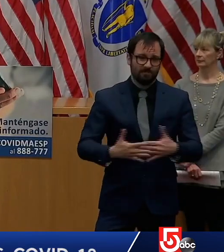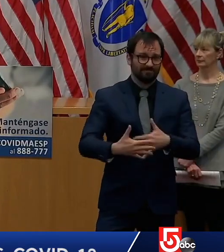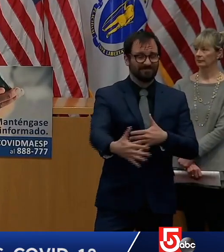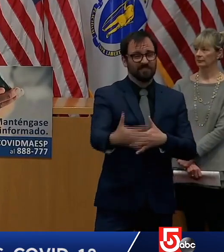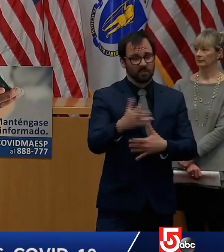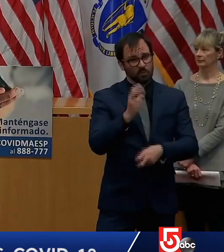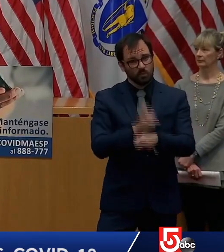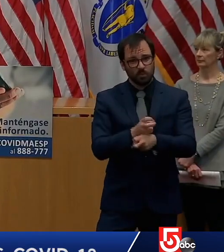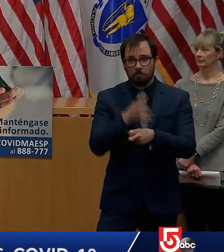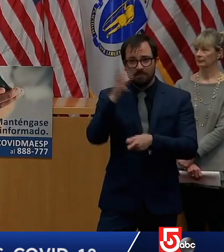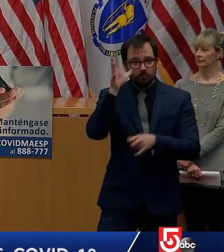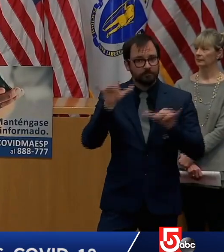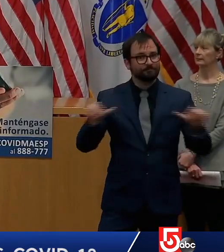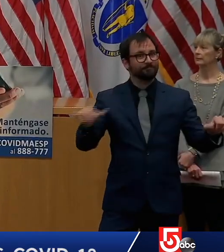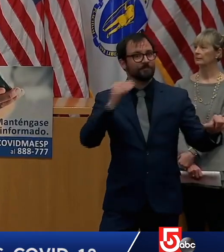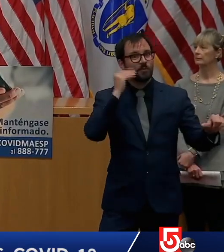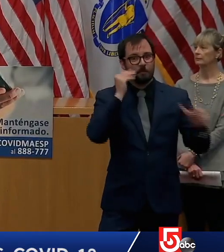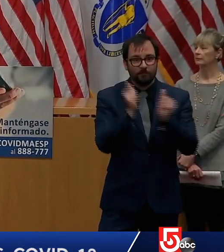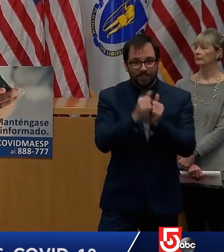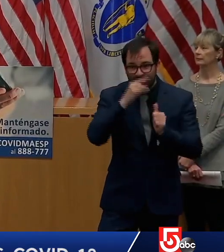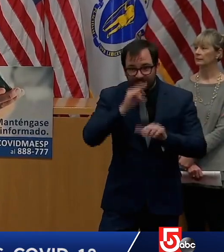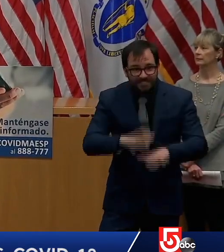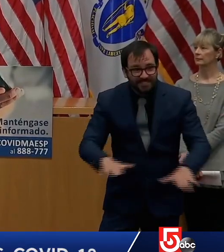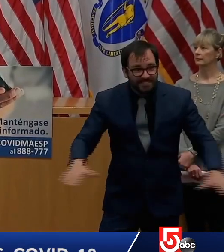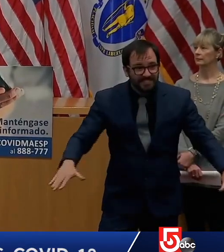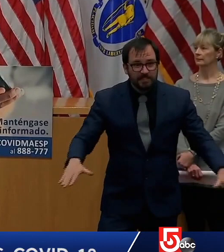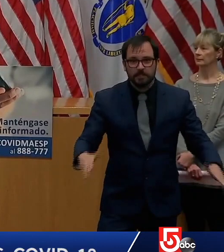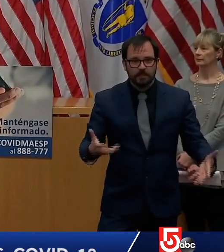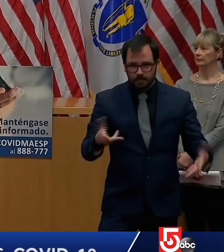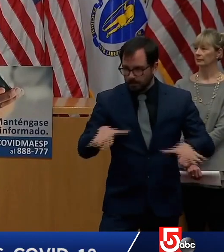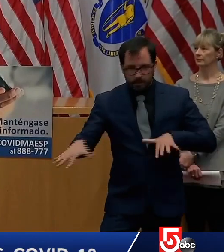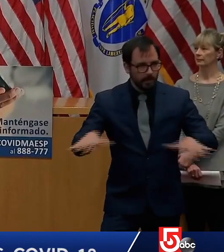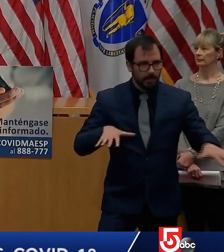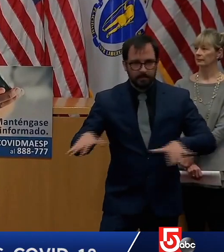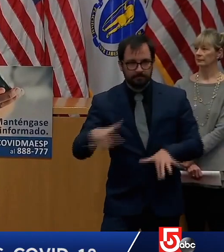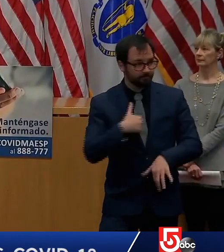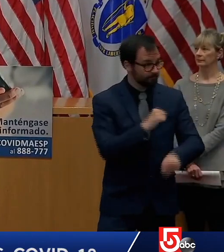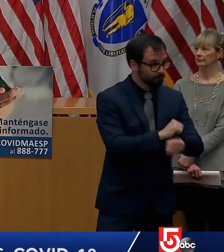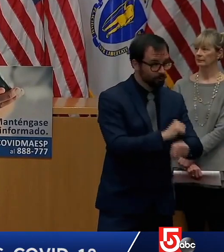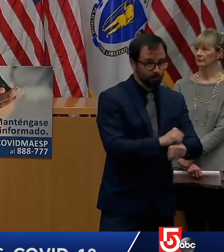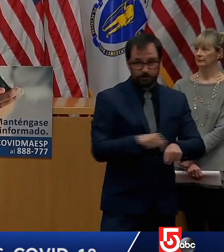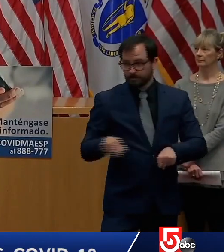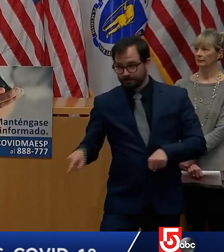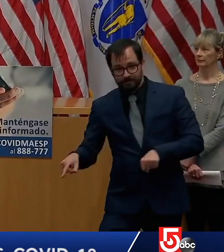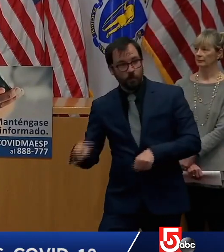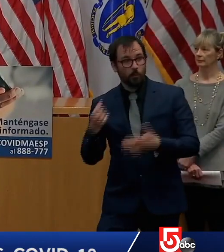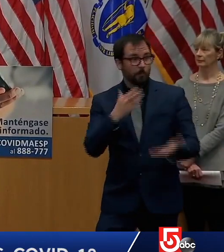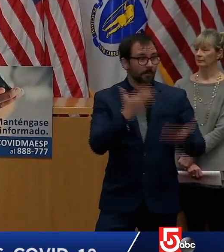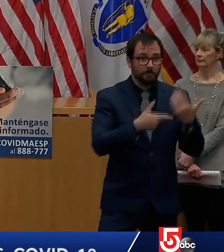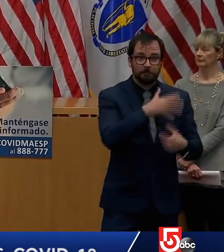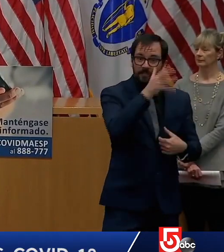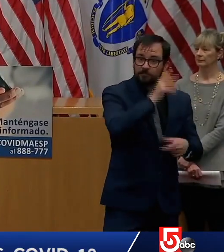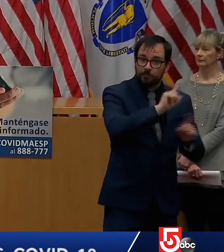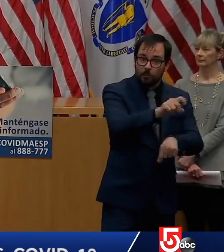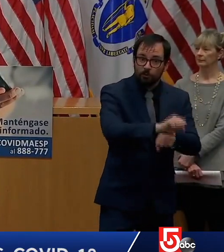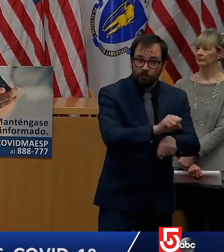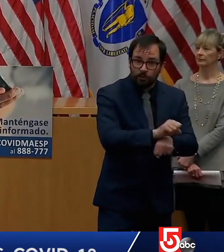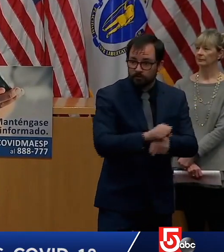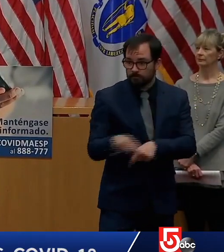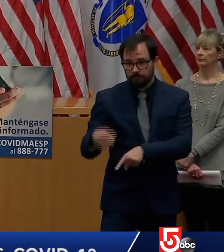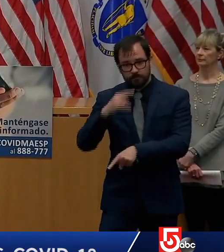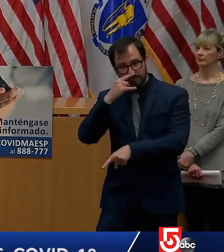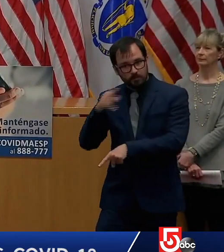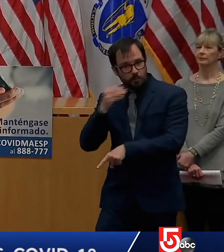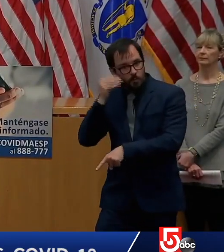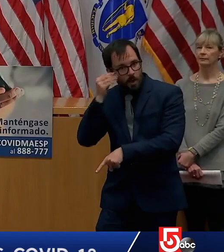or still making their shifts while helping their kids stay focused on school we know it's not ideal and we recognize that